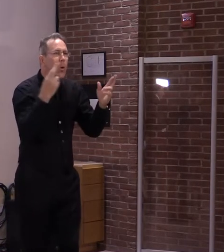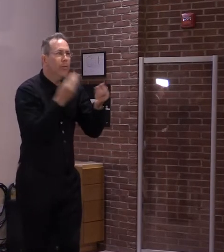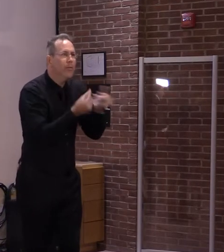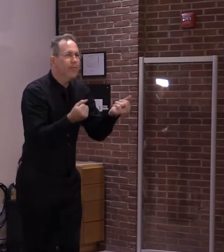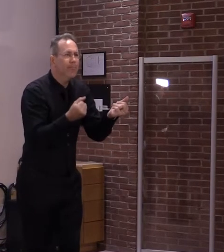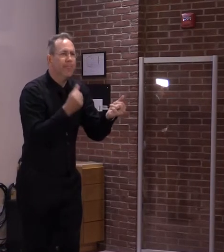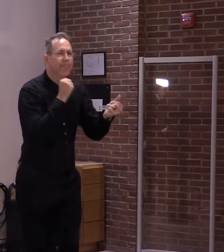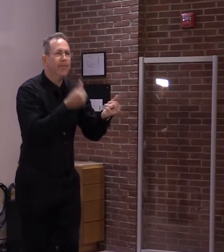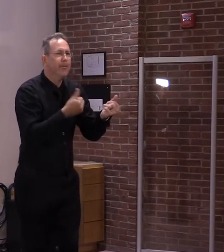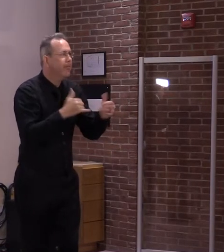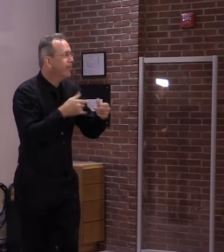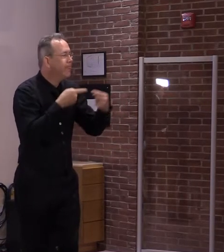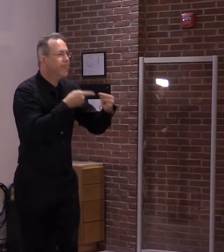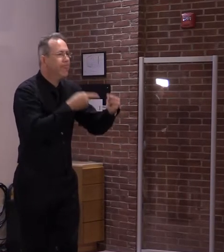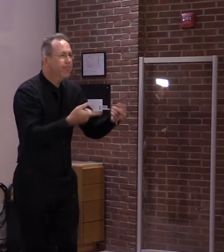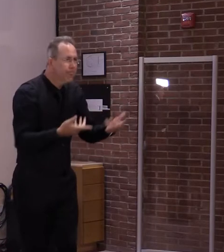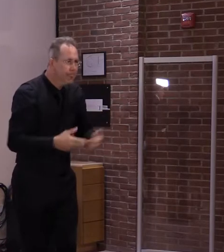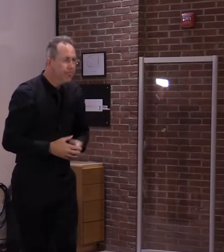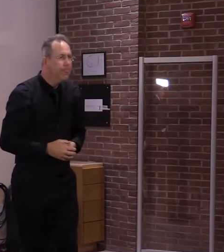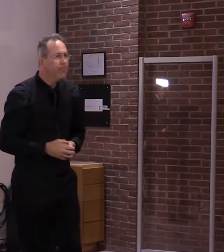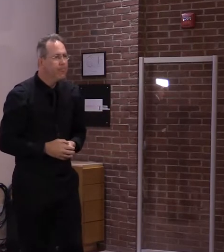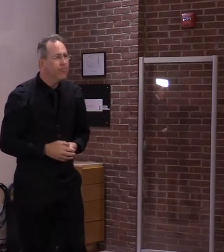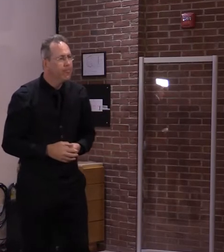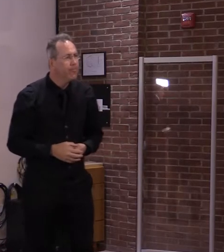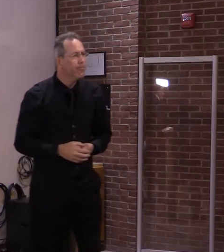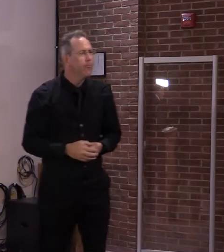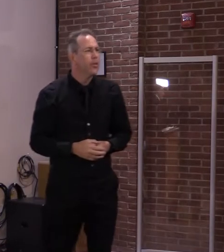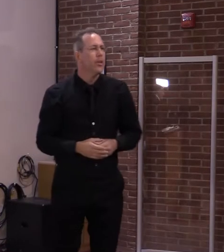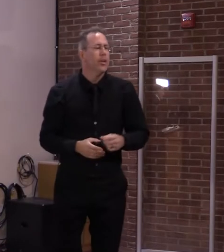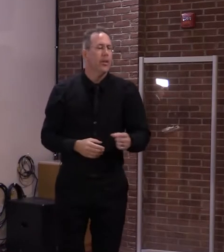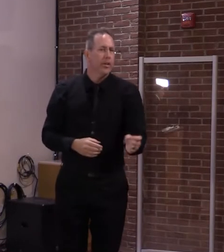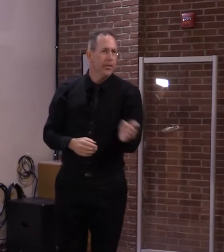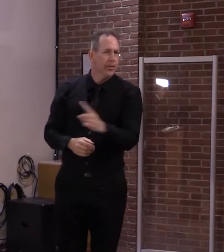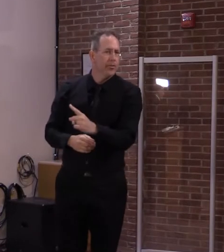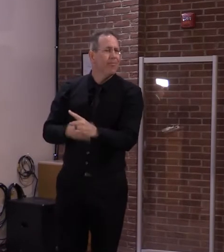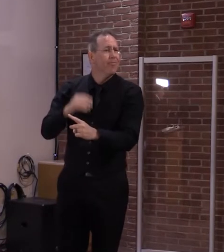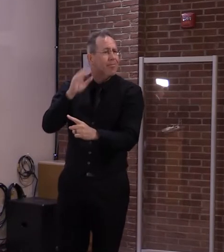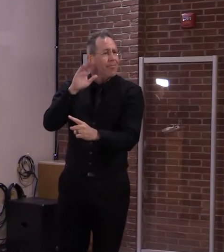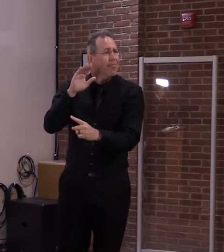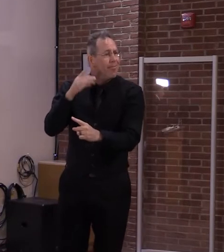Yeah. And I think the House Committee Government Ops is considering